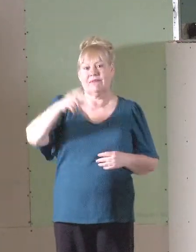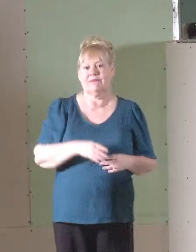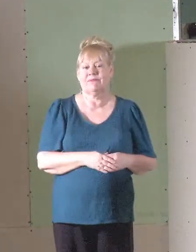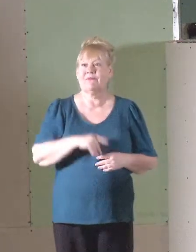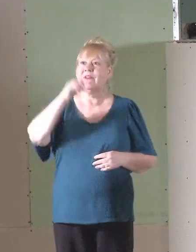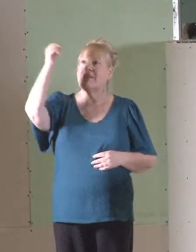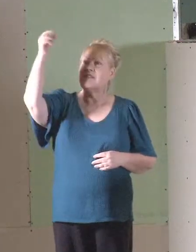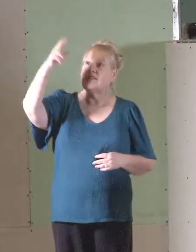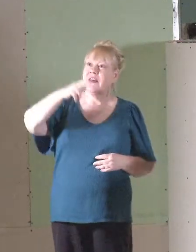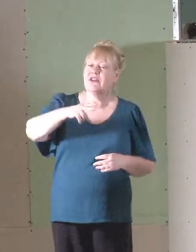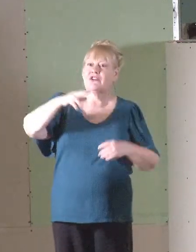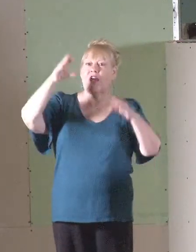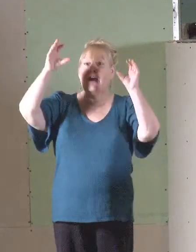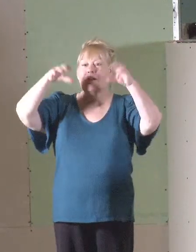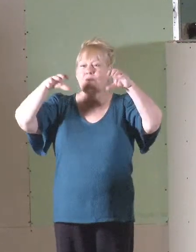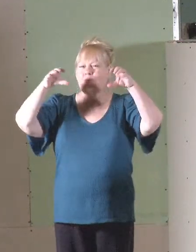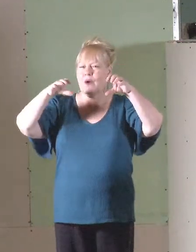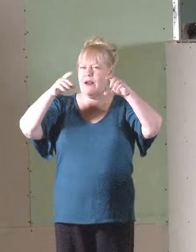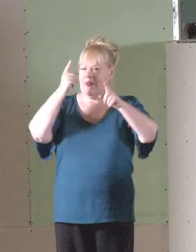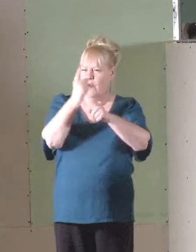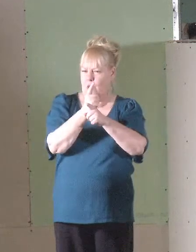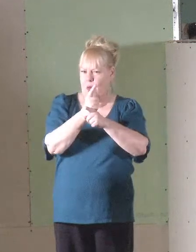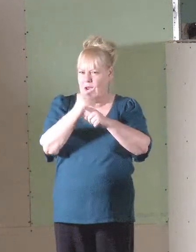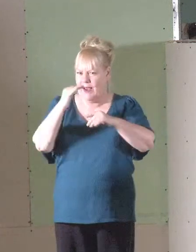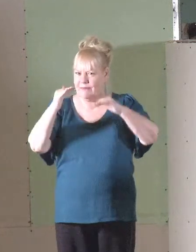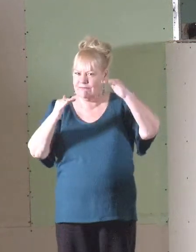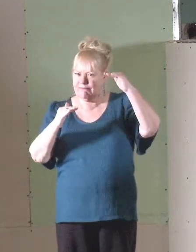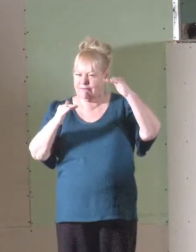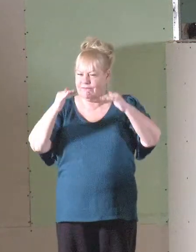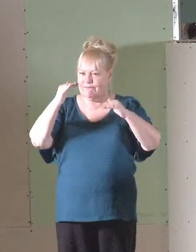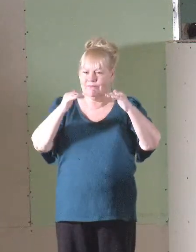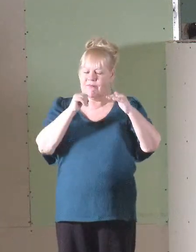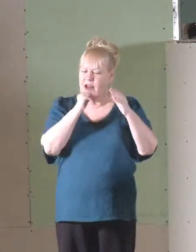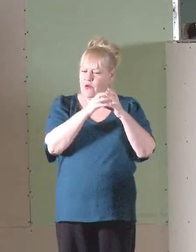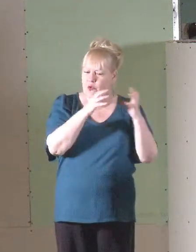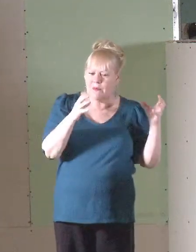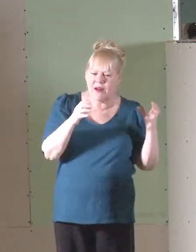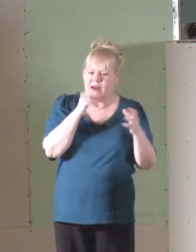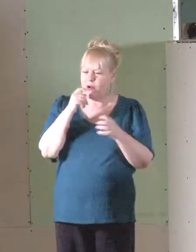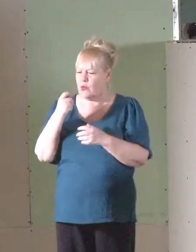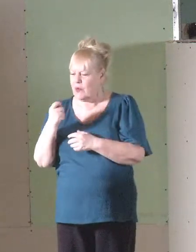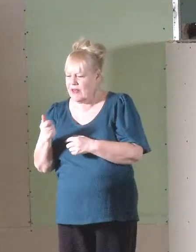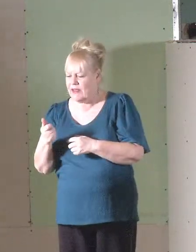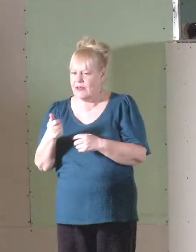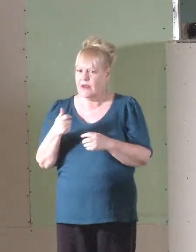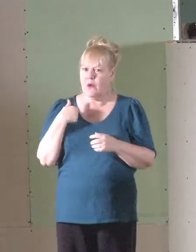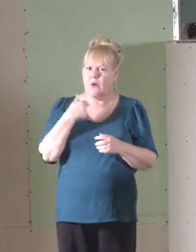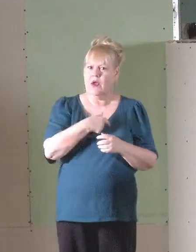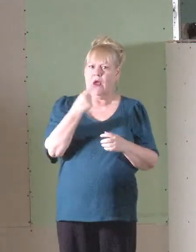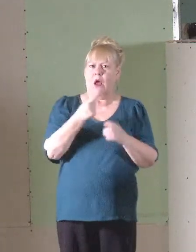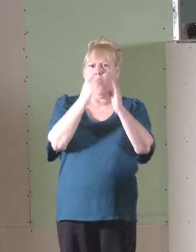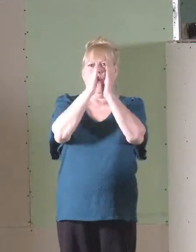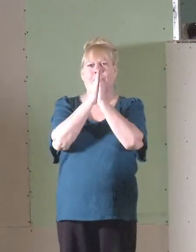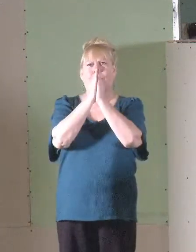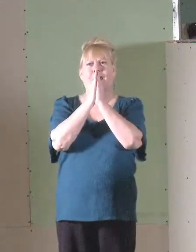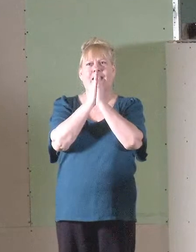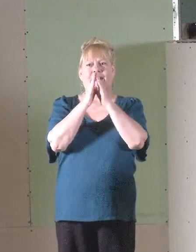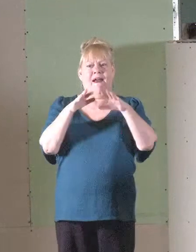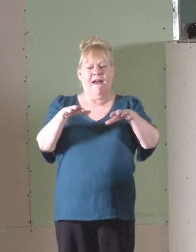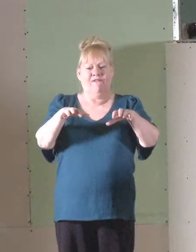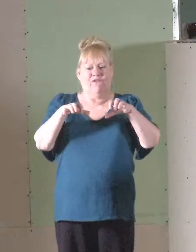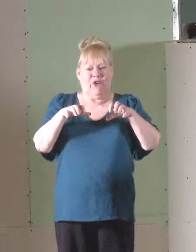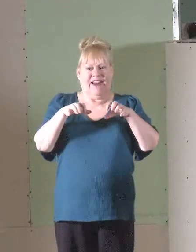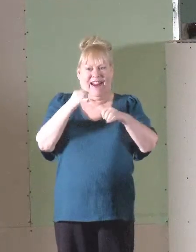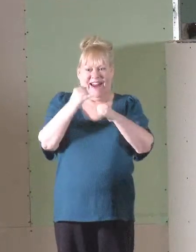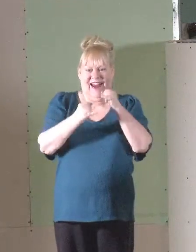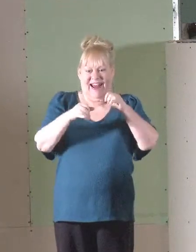Sunshine and rain in just the right proportion. Not too much, not too little. And we always pray that that freeze, that